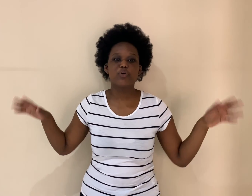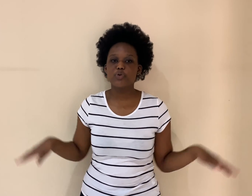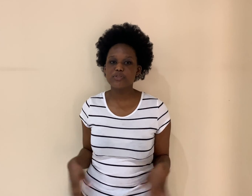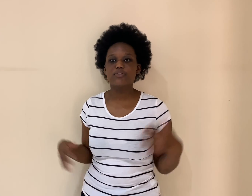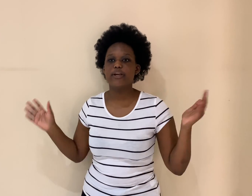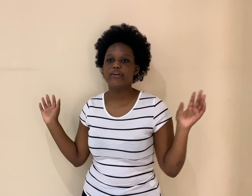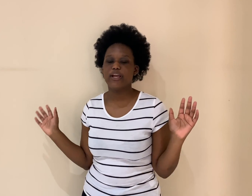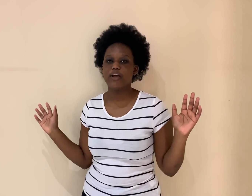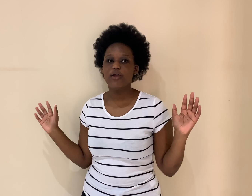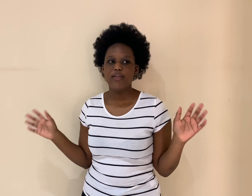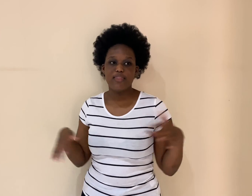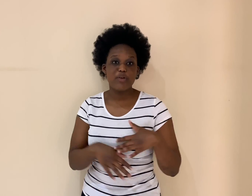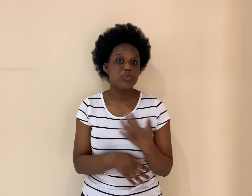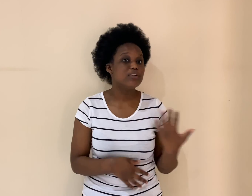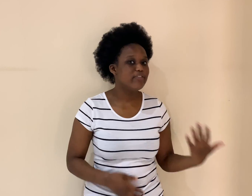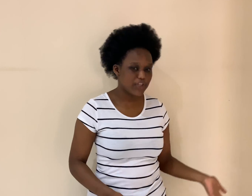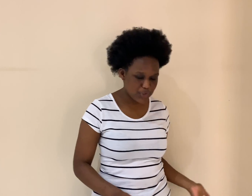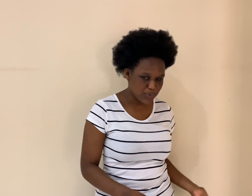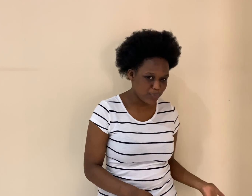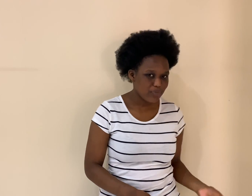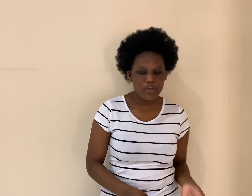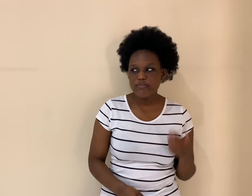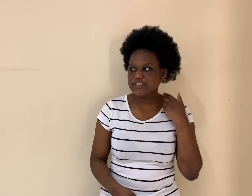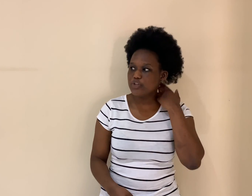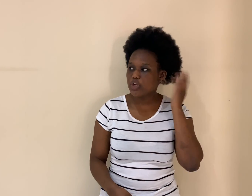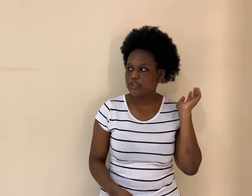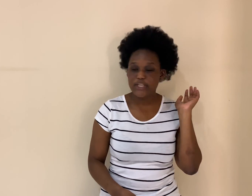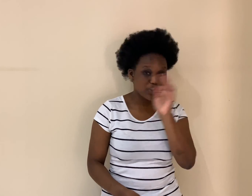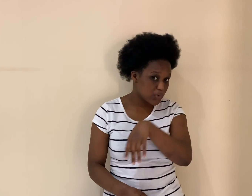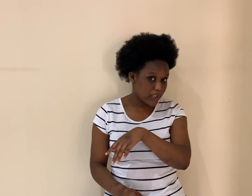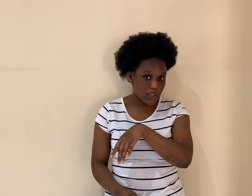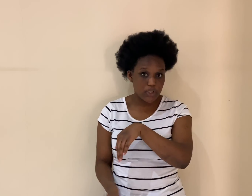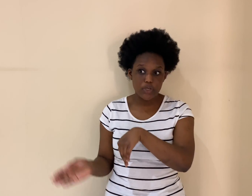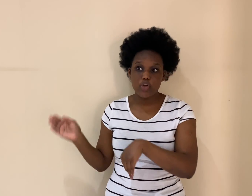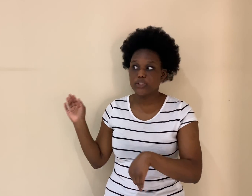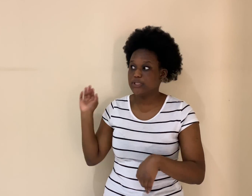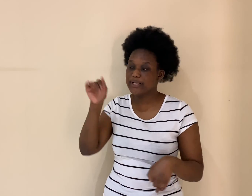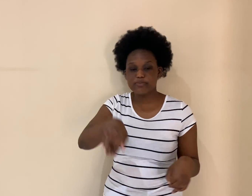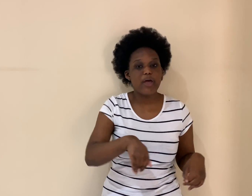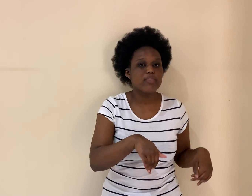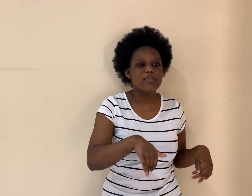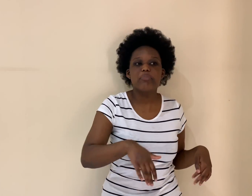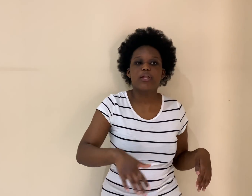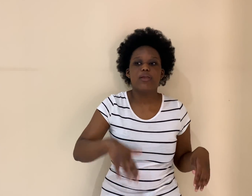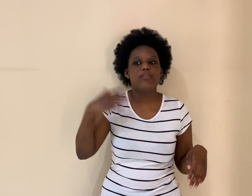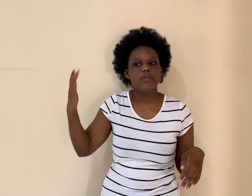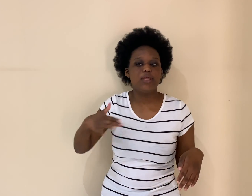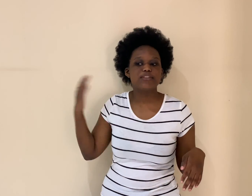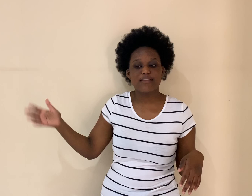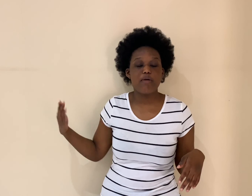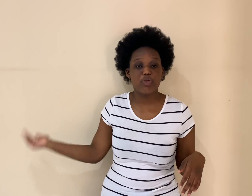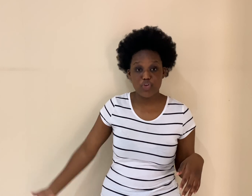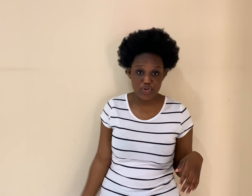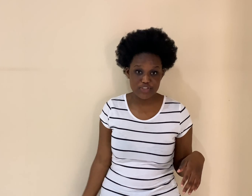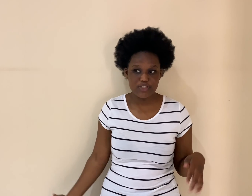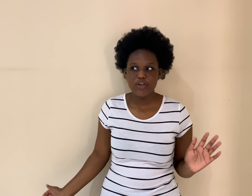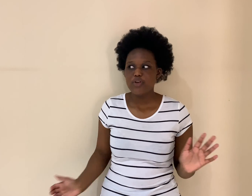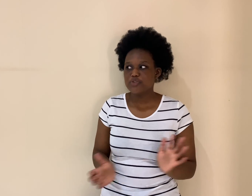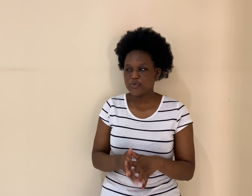a coastal area, that will affect you. Obviously, not next week, not next month, but in the next coming years. So,